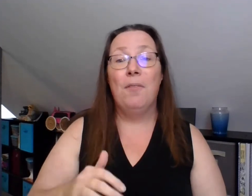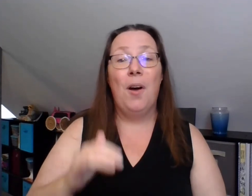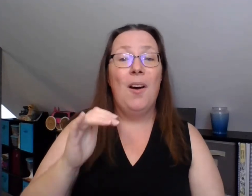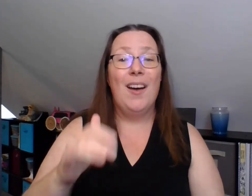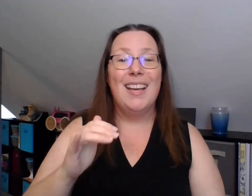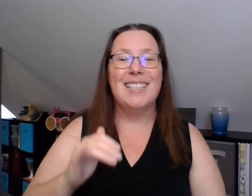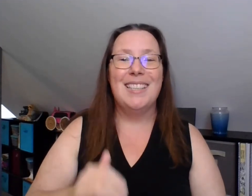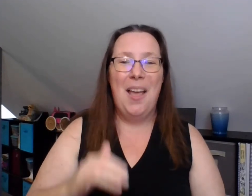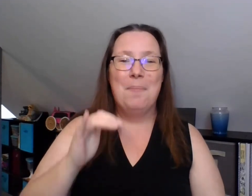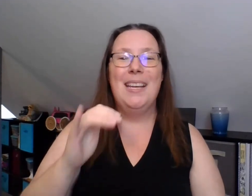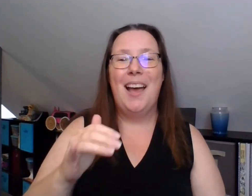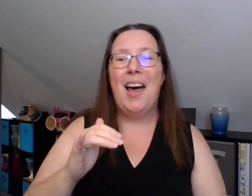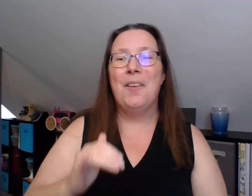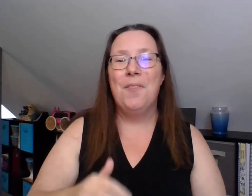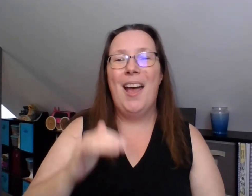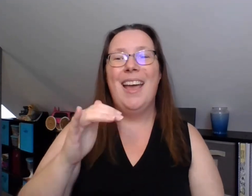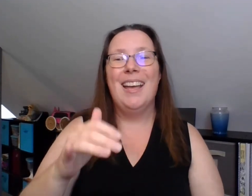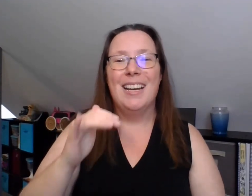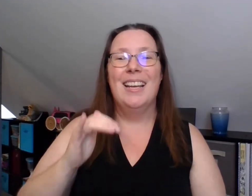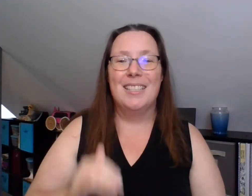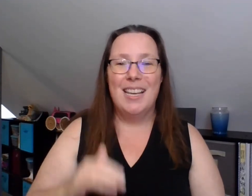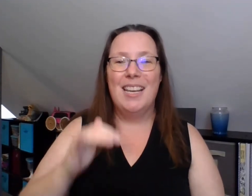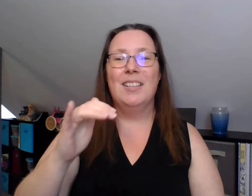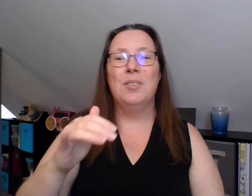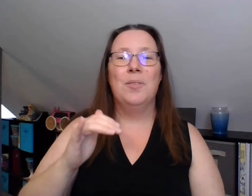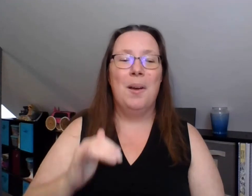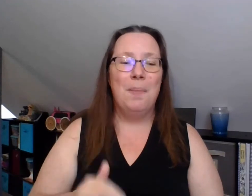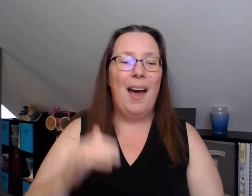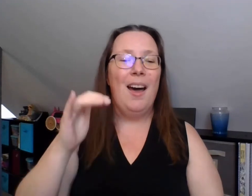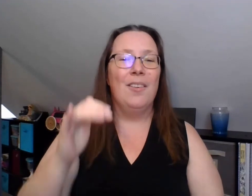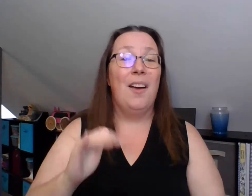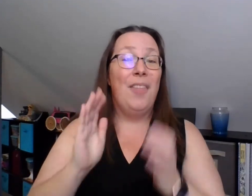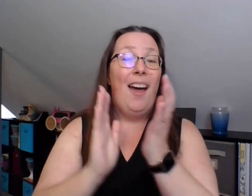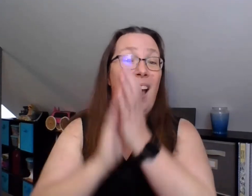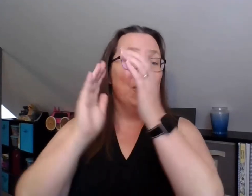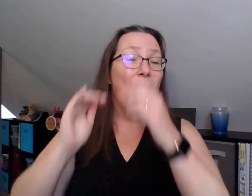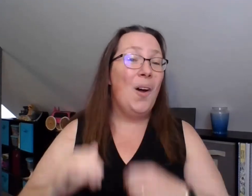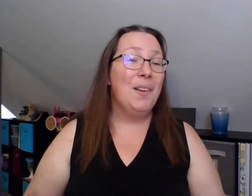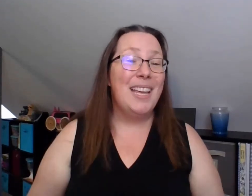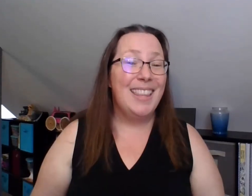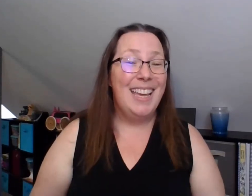voice be not afraid sing to the power of the joy within